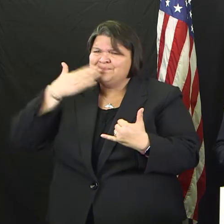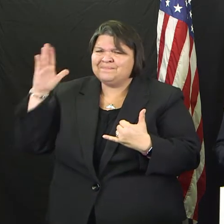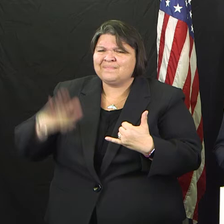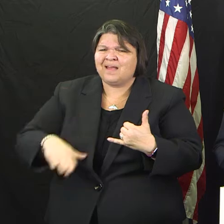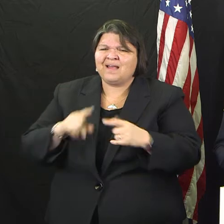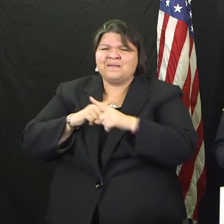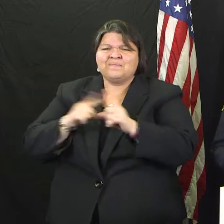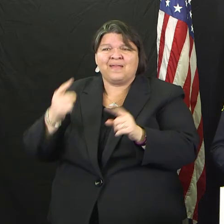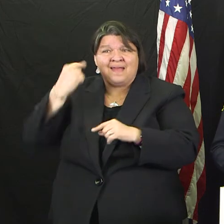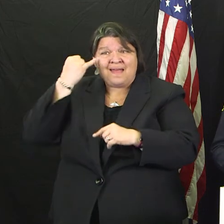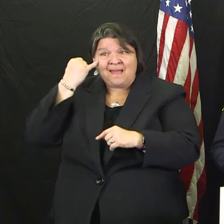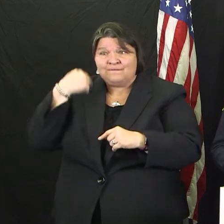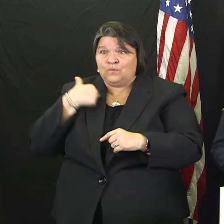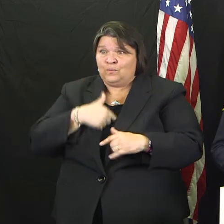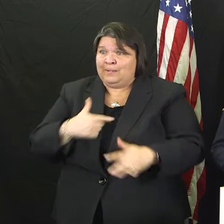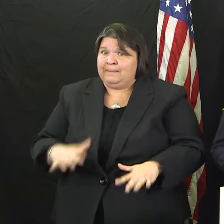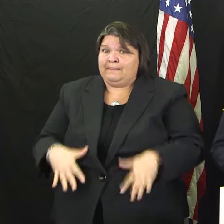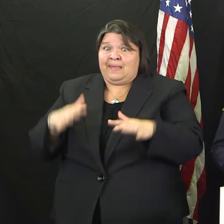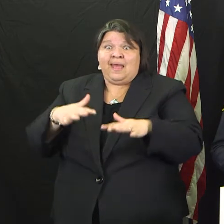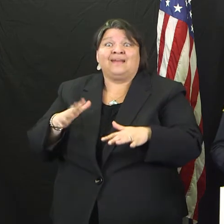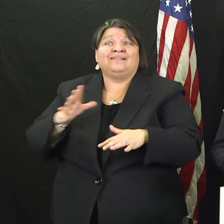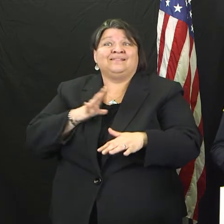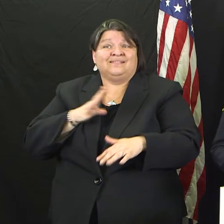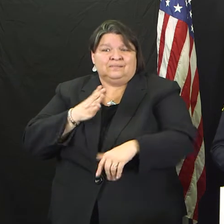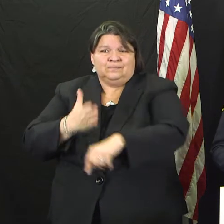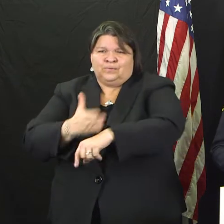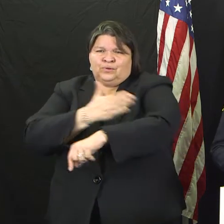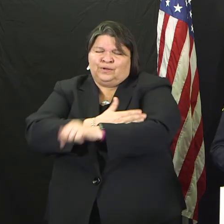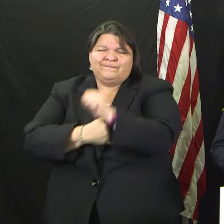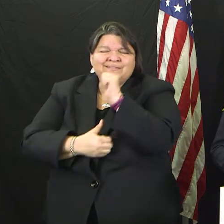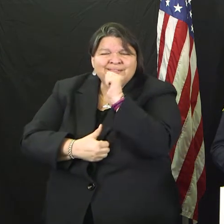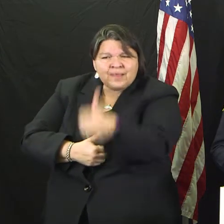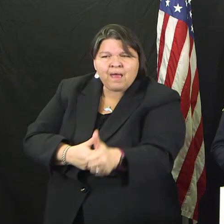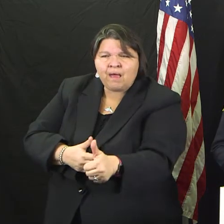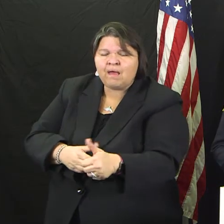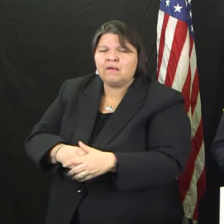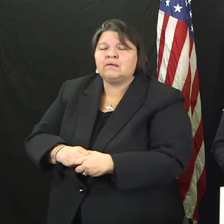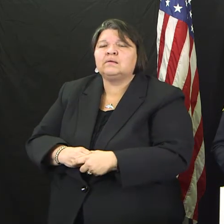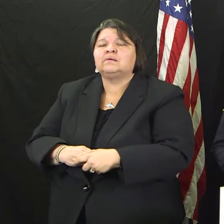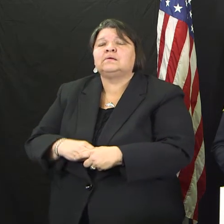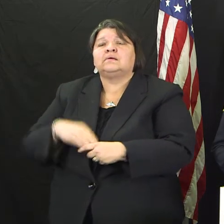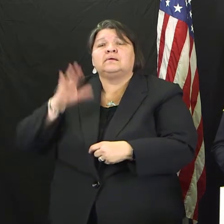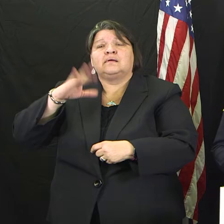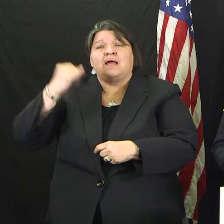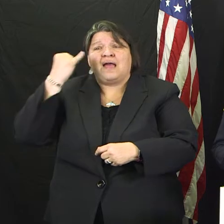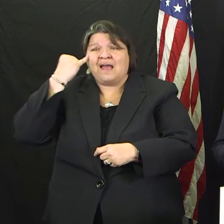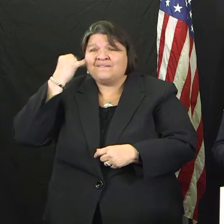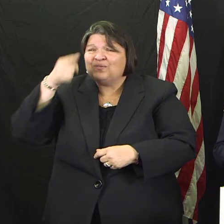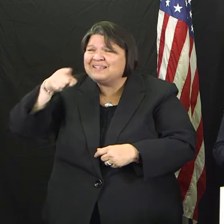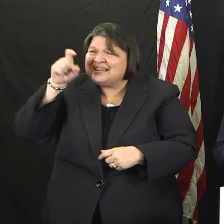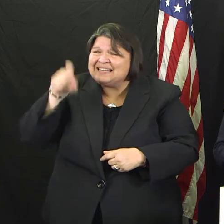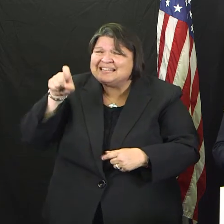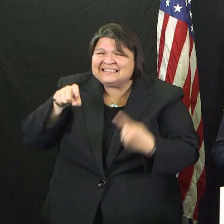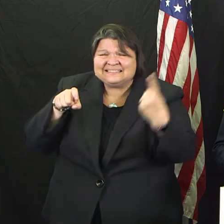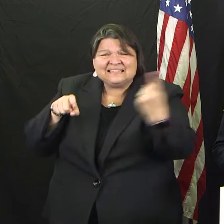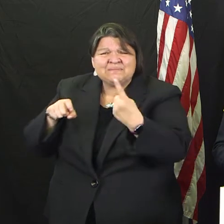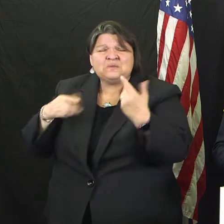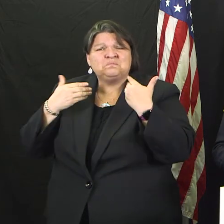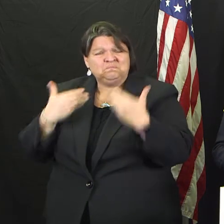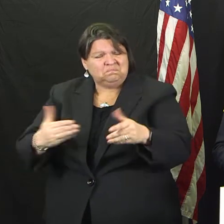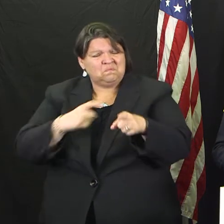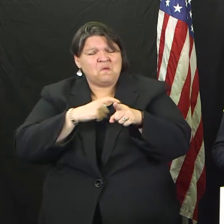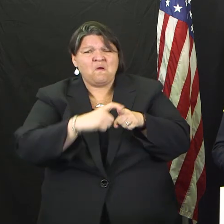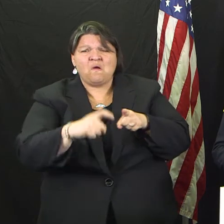If you need 911 services, pick up the phone and call. We're here for you. Our Joint Emergency